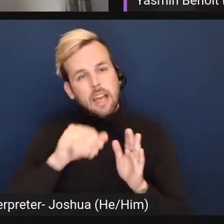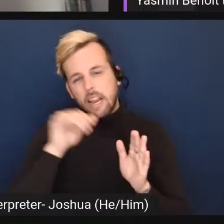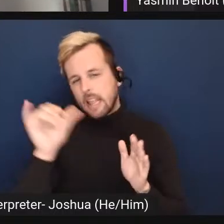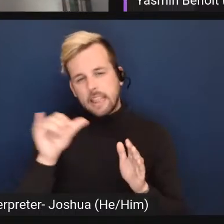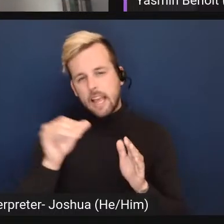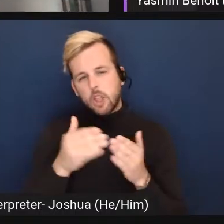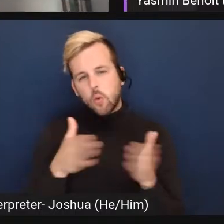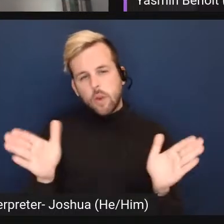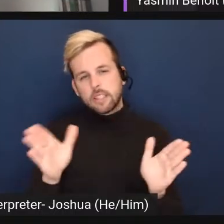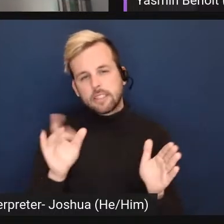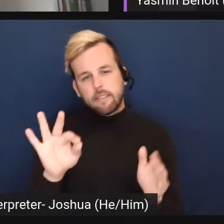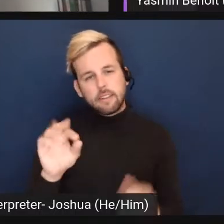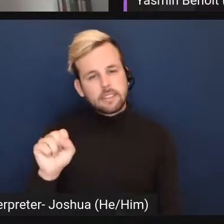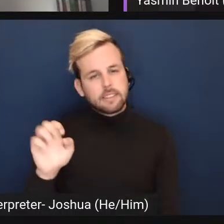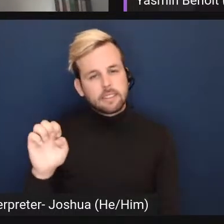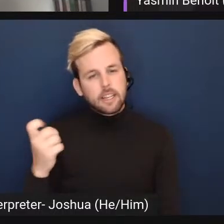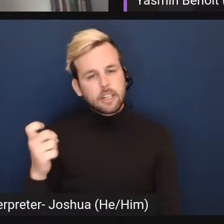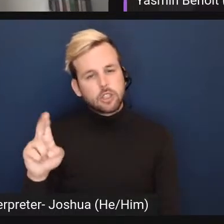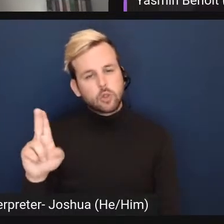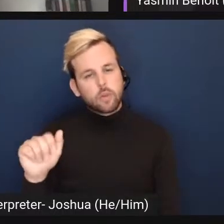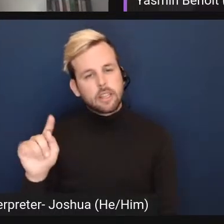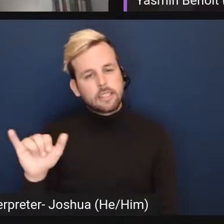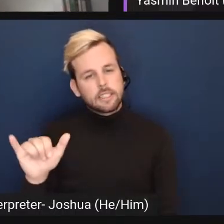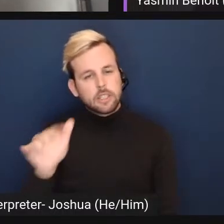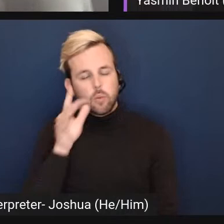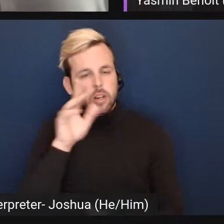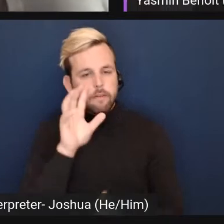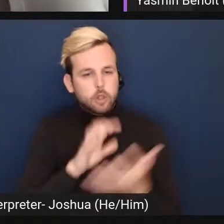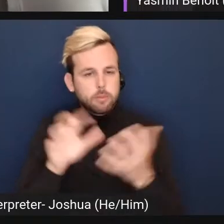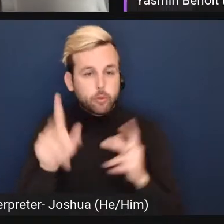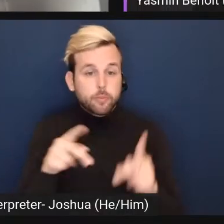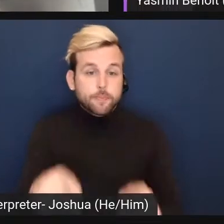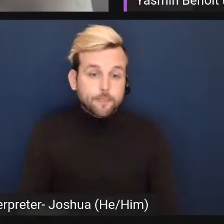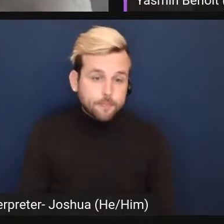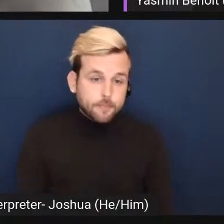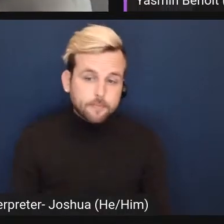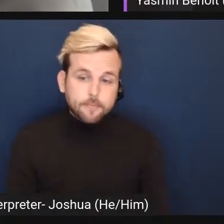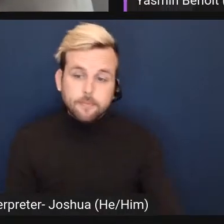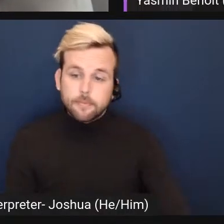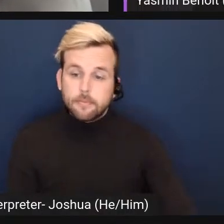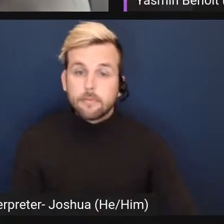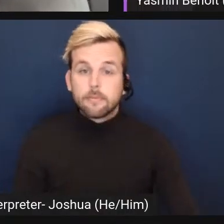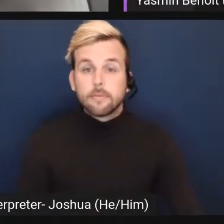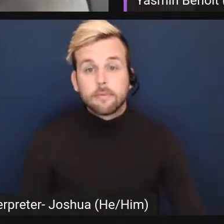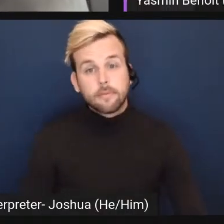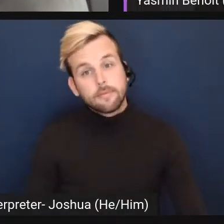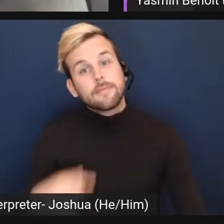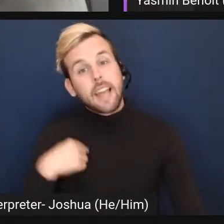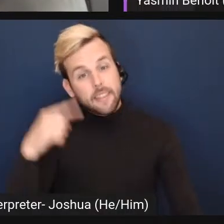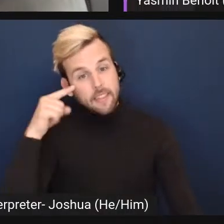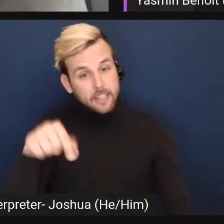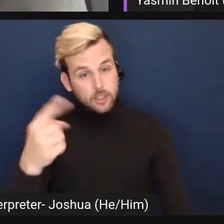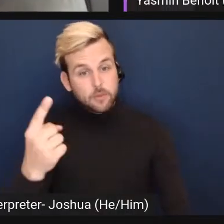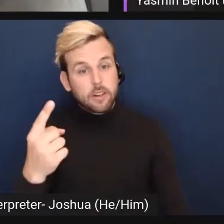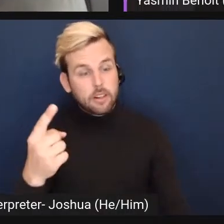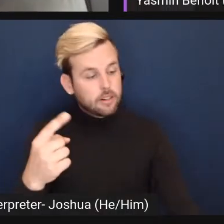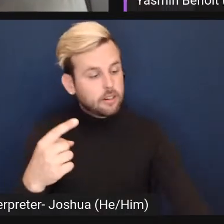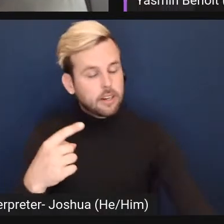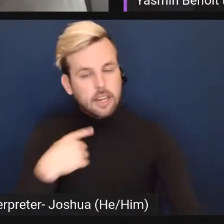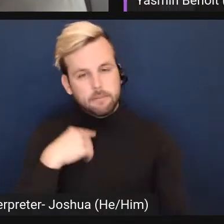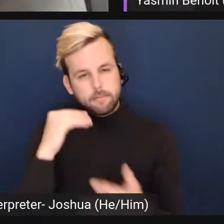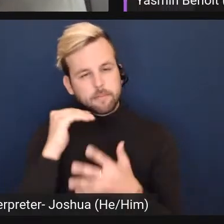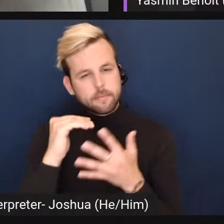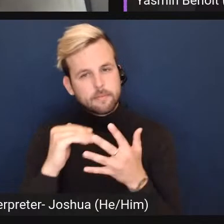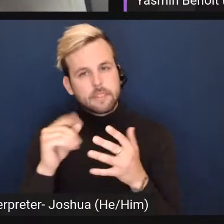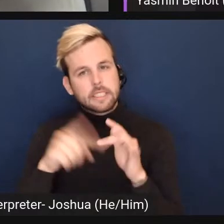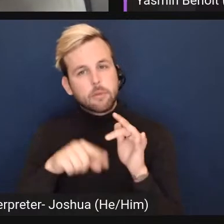the rest of how sexuality works in a way that would confuse people. I think this one actually kind of links, I am skipping over a question.